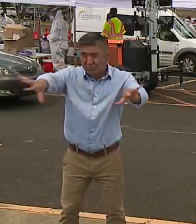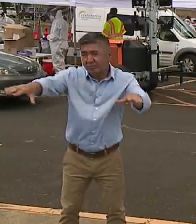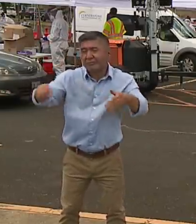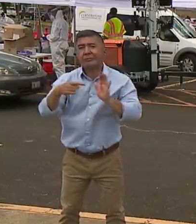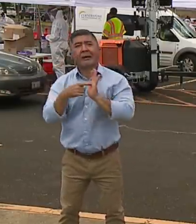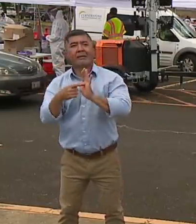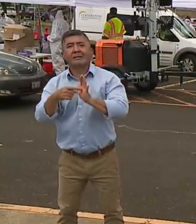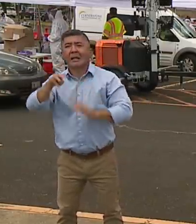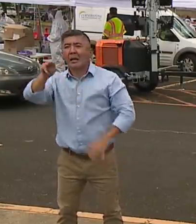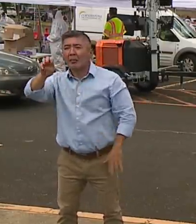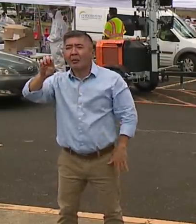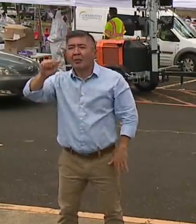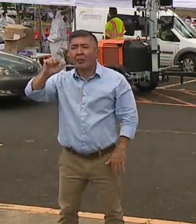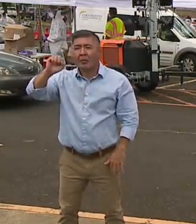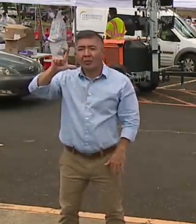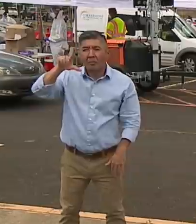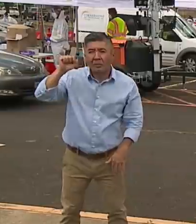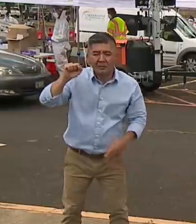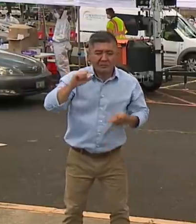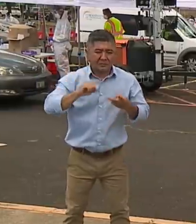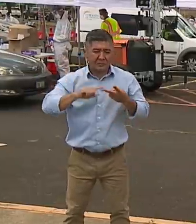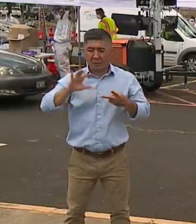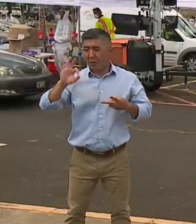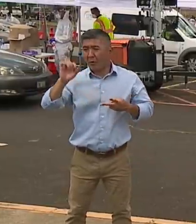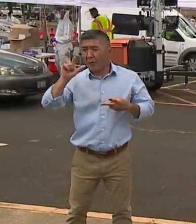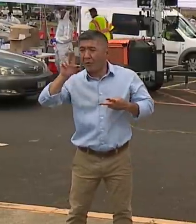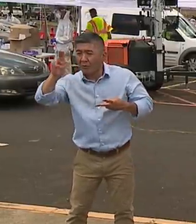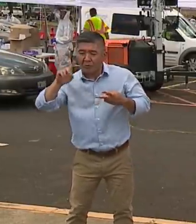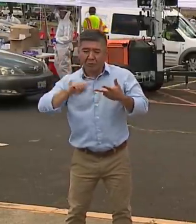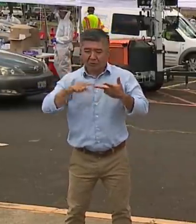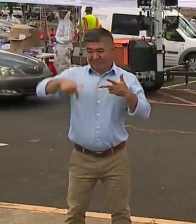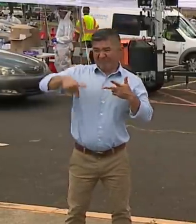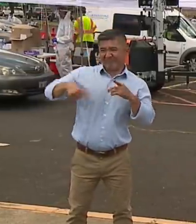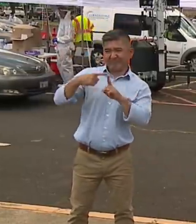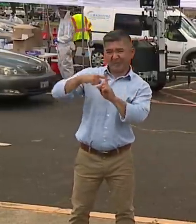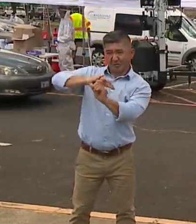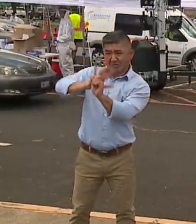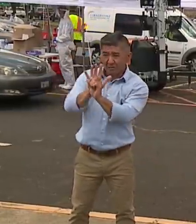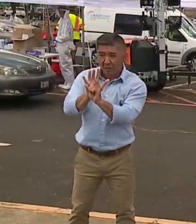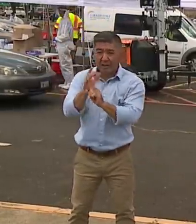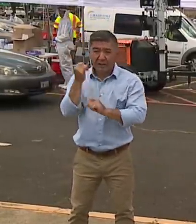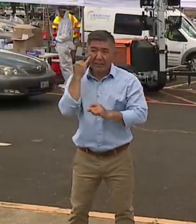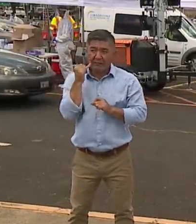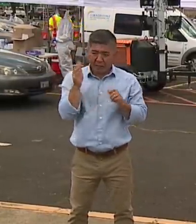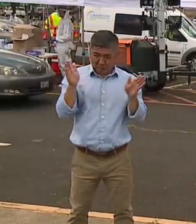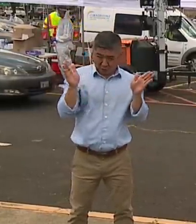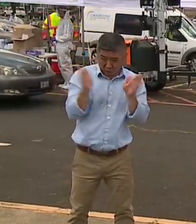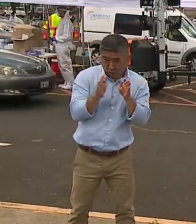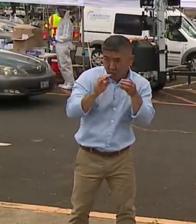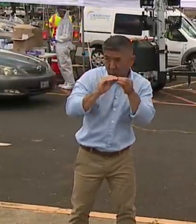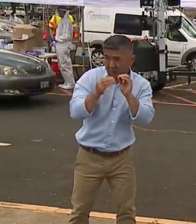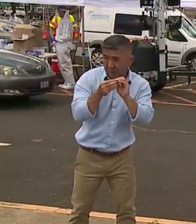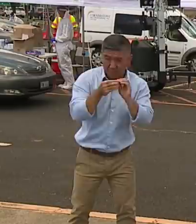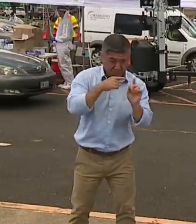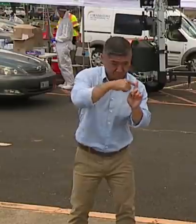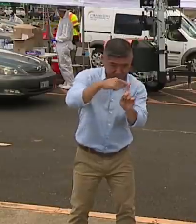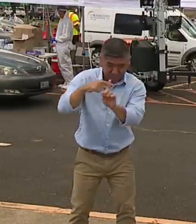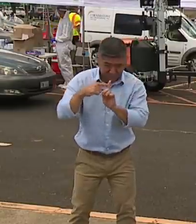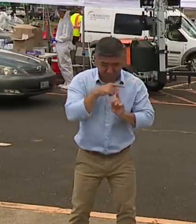or the flu or COVID-19, when we have a small number of cases, we can